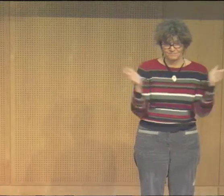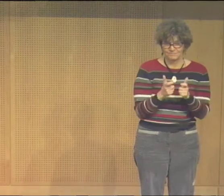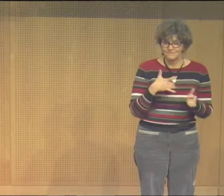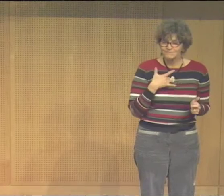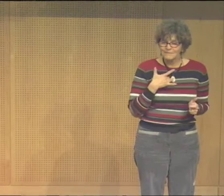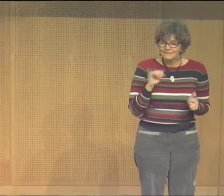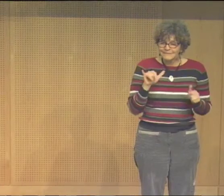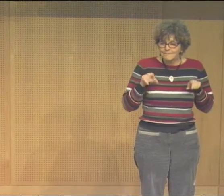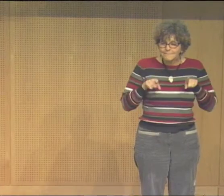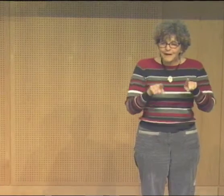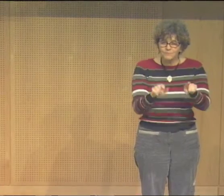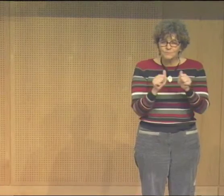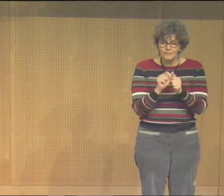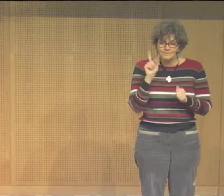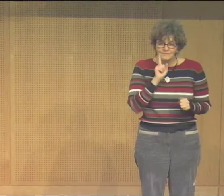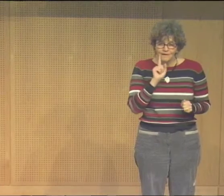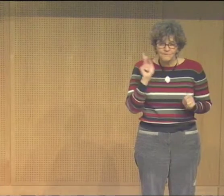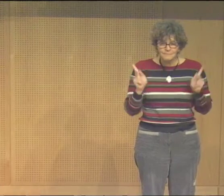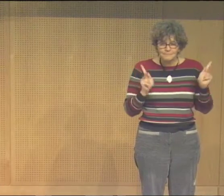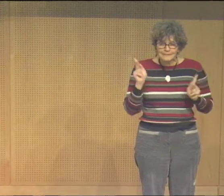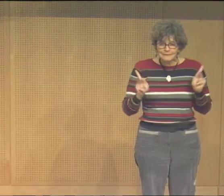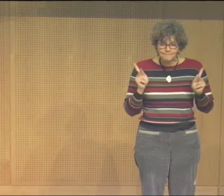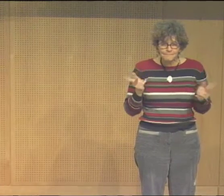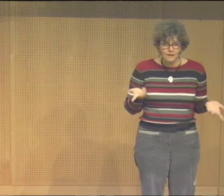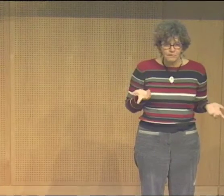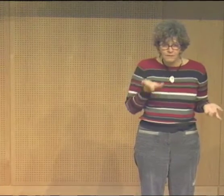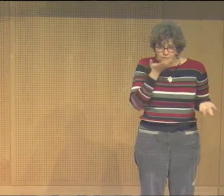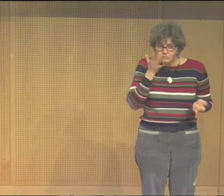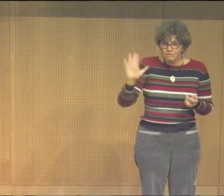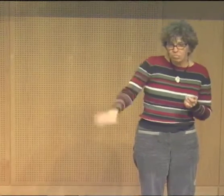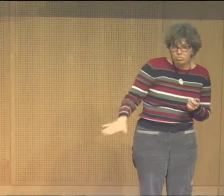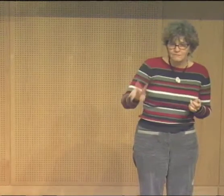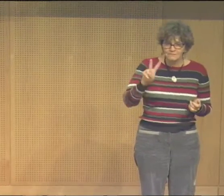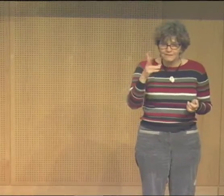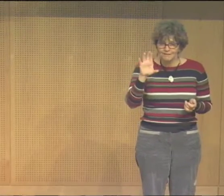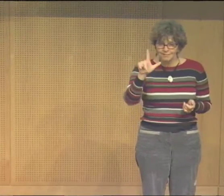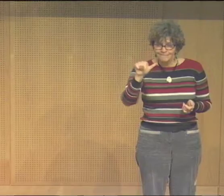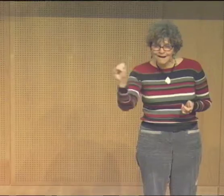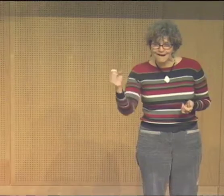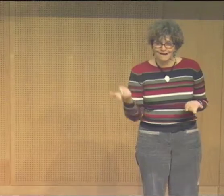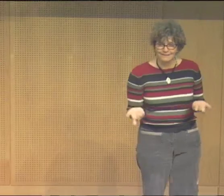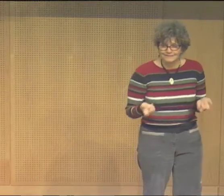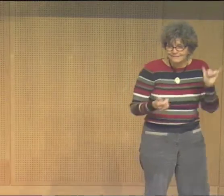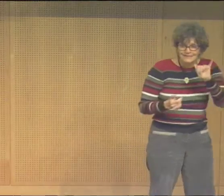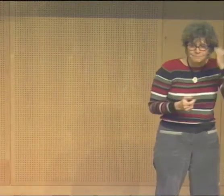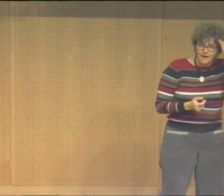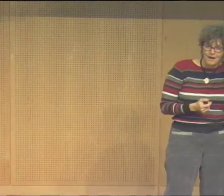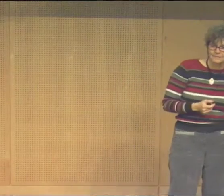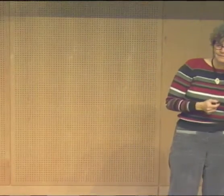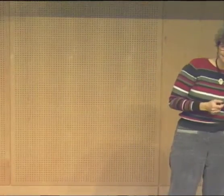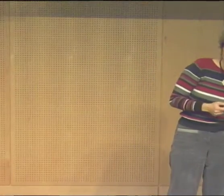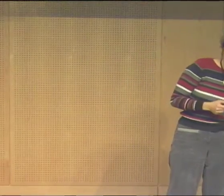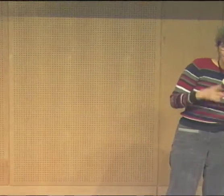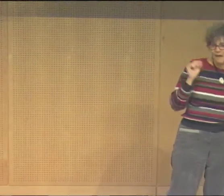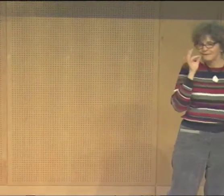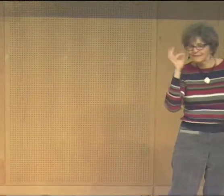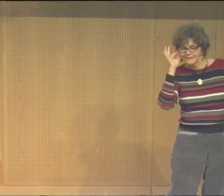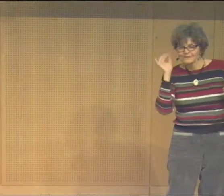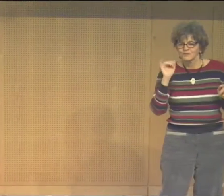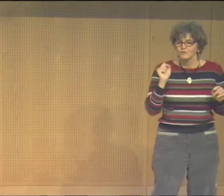Because you know that the Americans were decimated. I think that Native Americans were decimated in here. And were treated as less